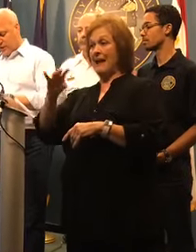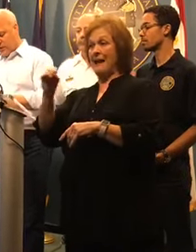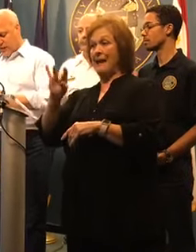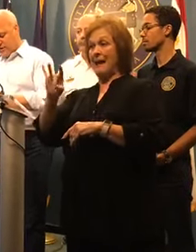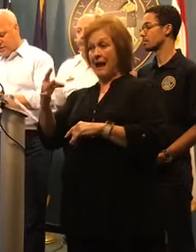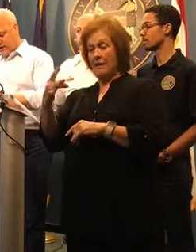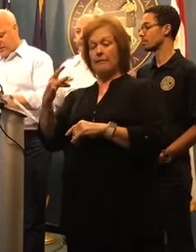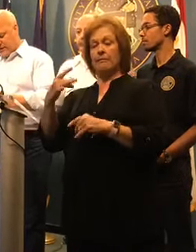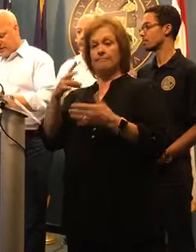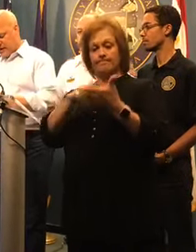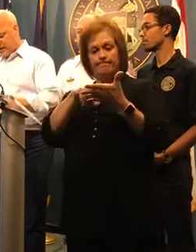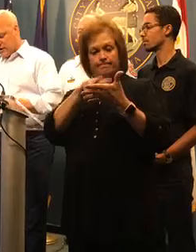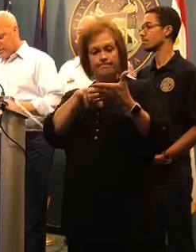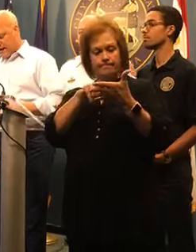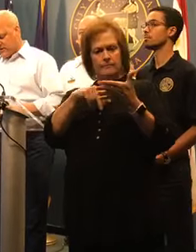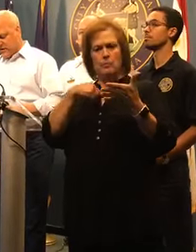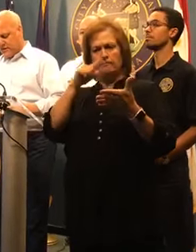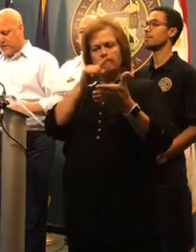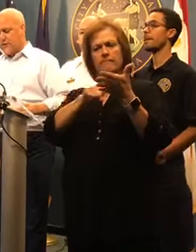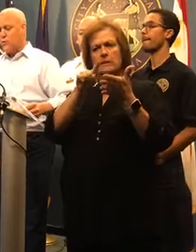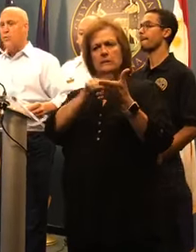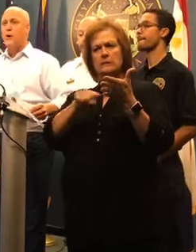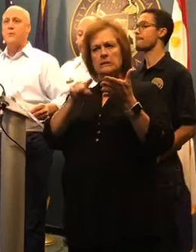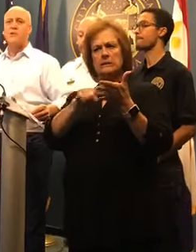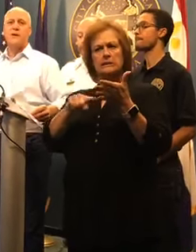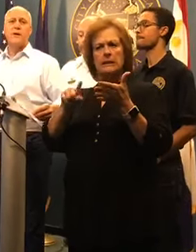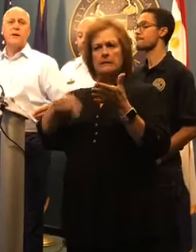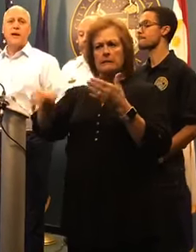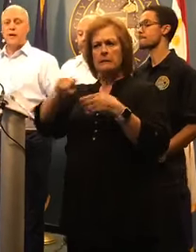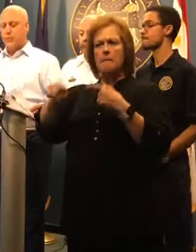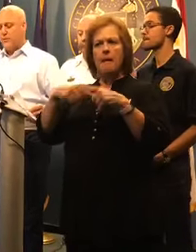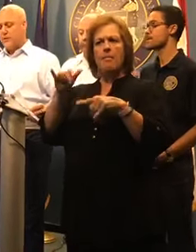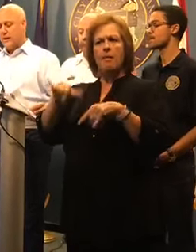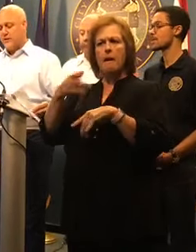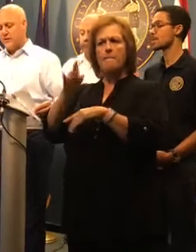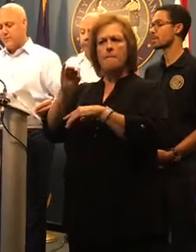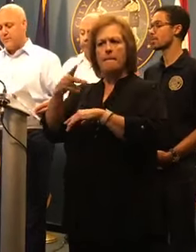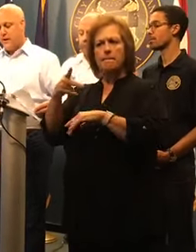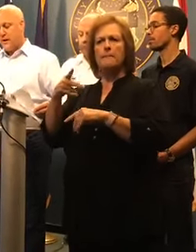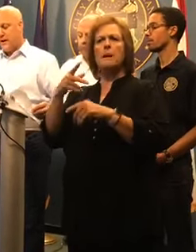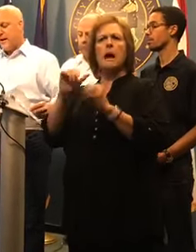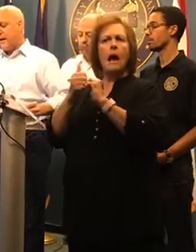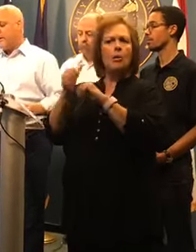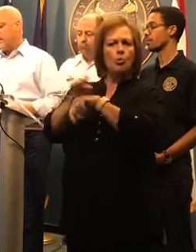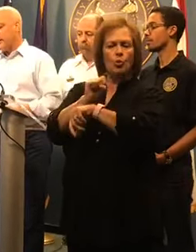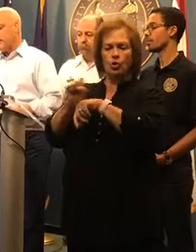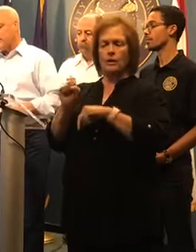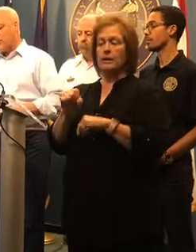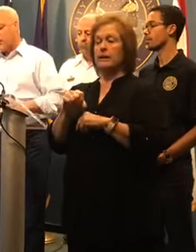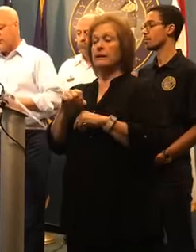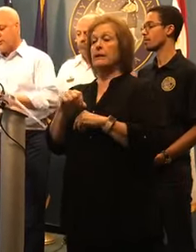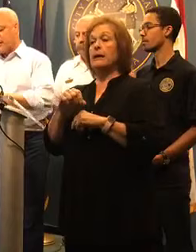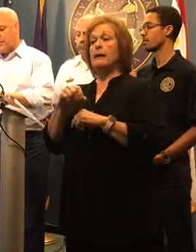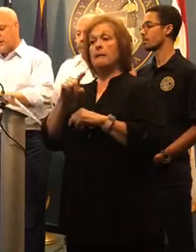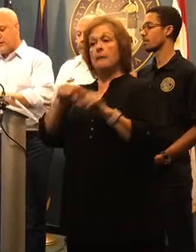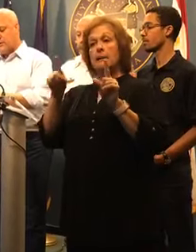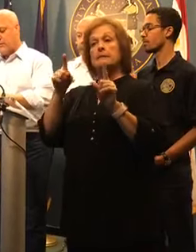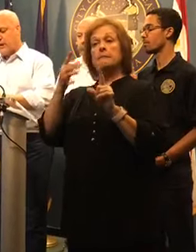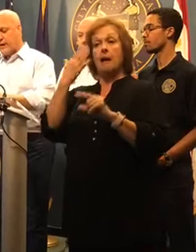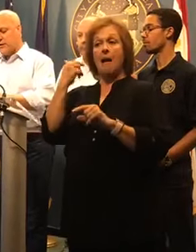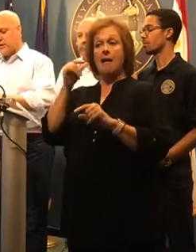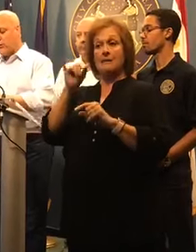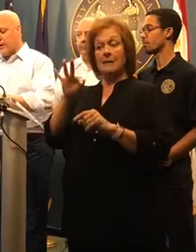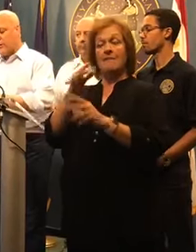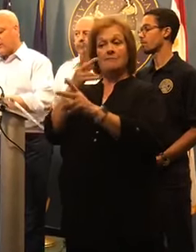learning new information and investigating the capacity of individual pumps and pump stations. Again, out of the abundance of caution and because